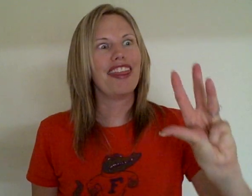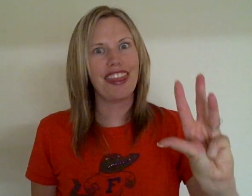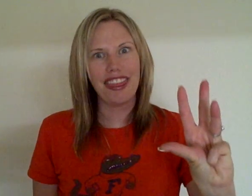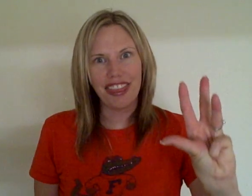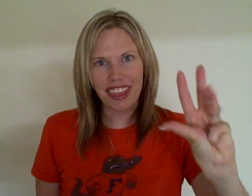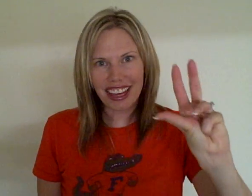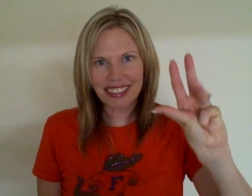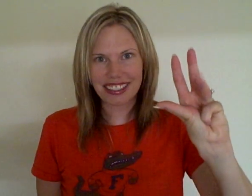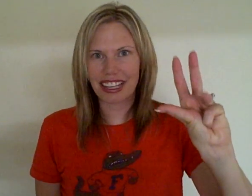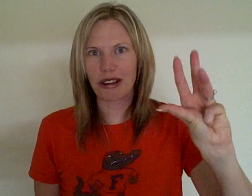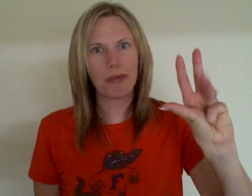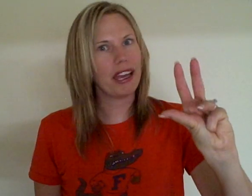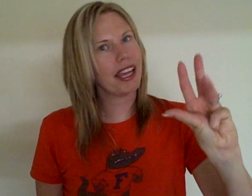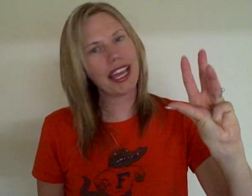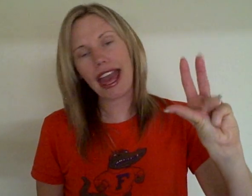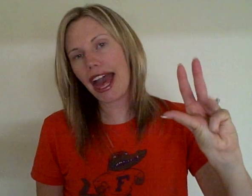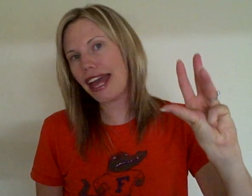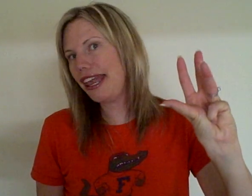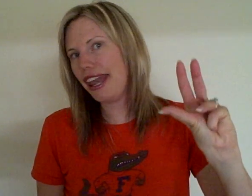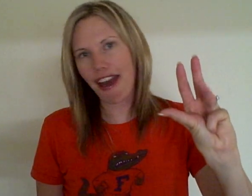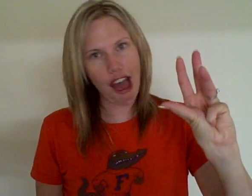This little piggy had none.